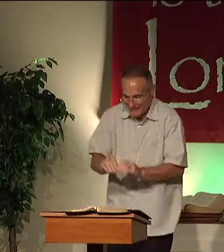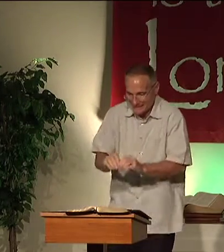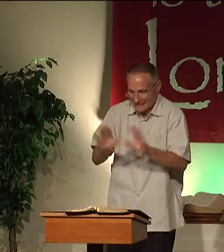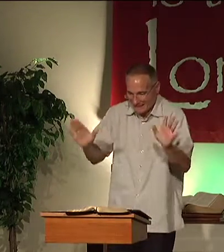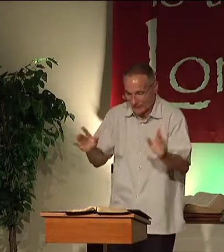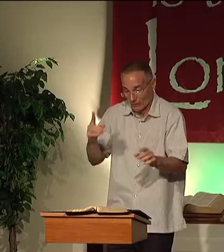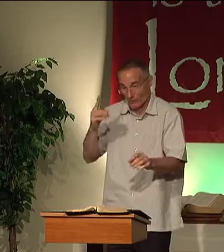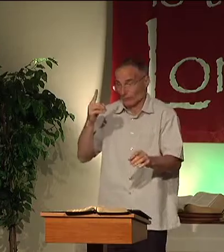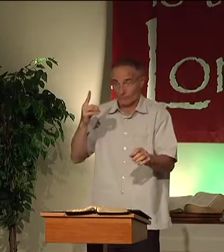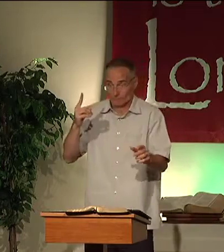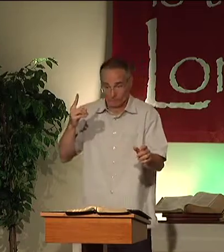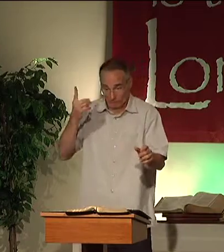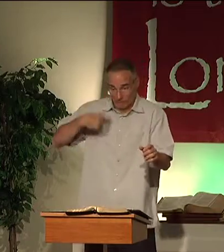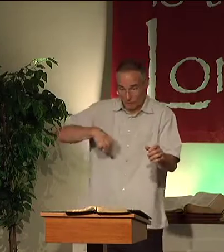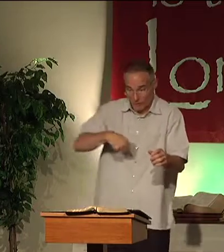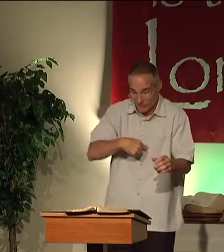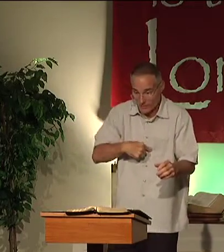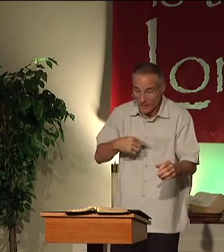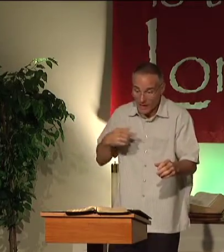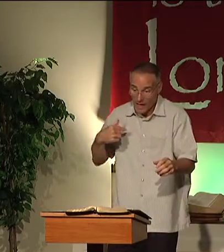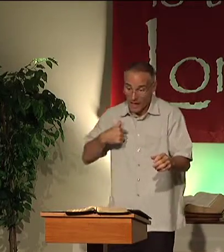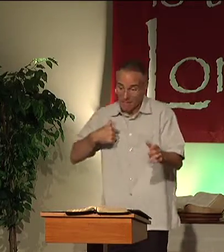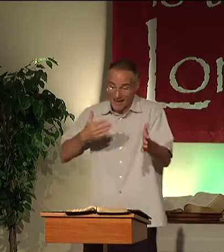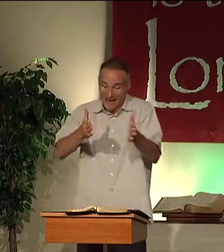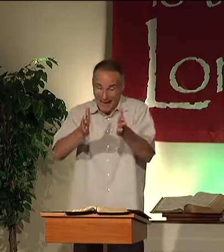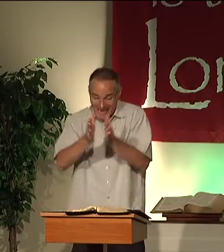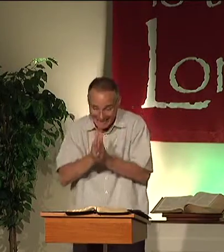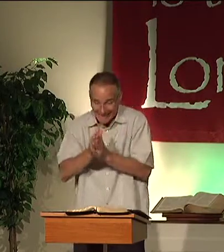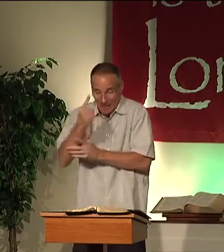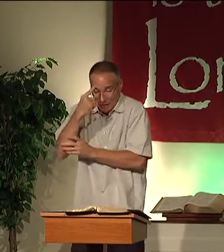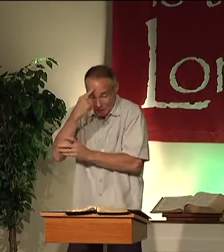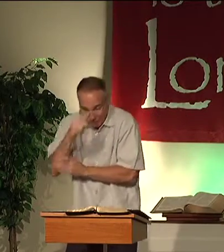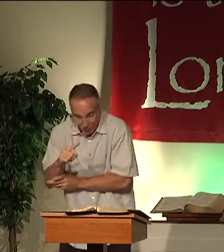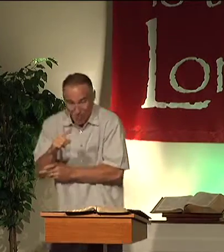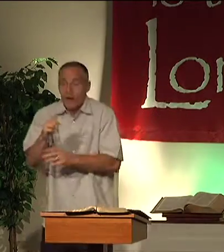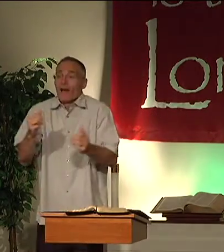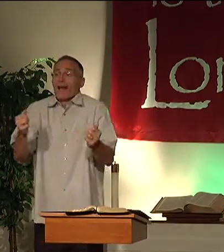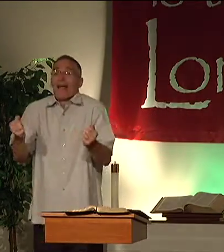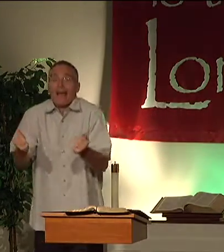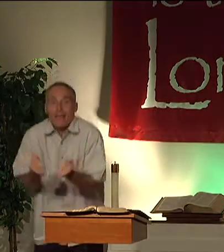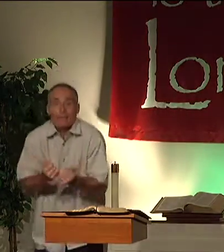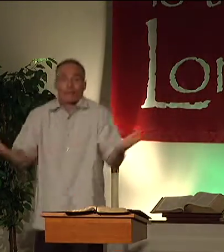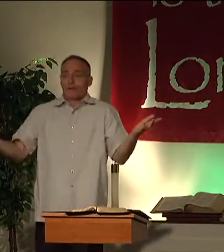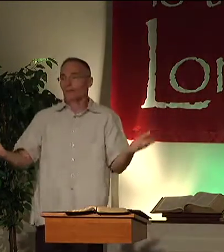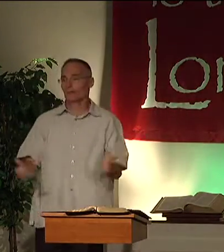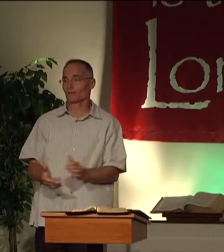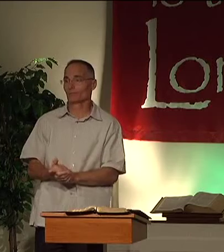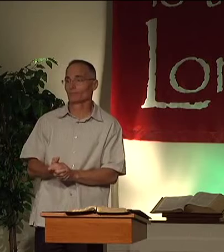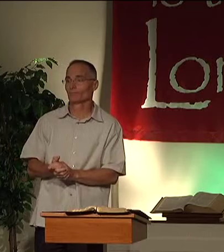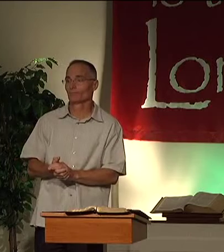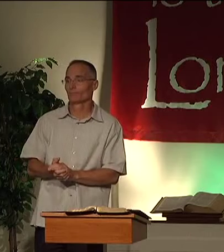for Jesus makes it clear, for us, I am asking for everything.